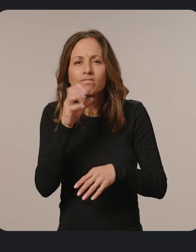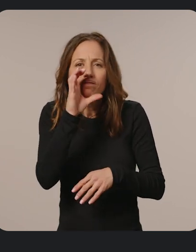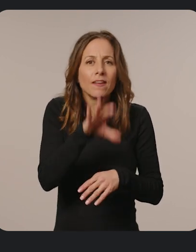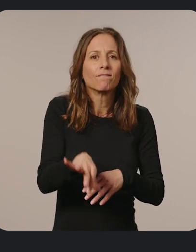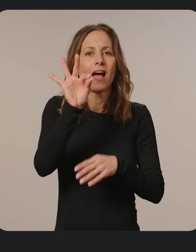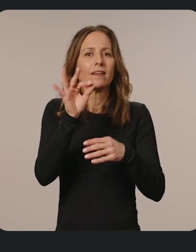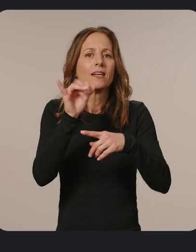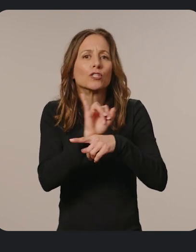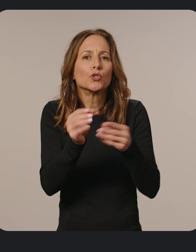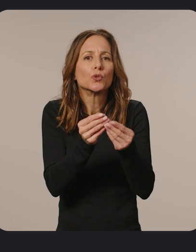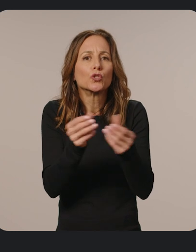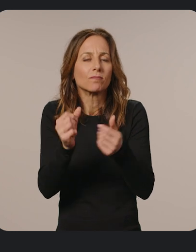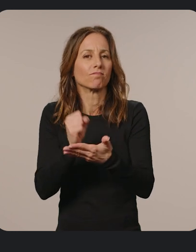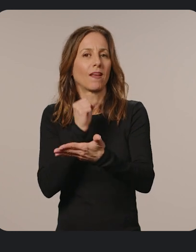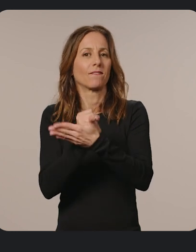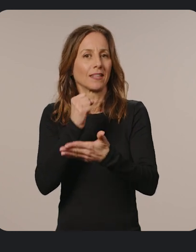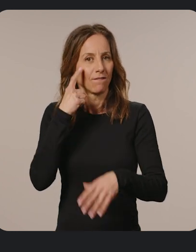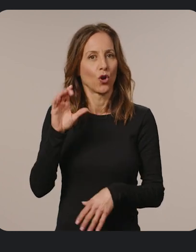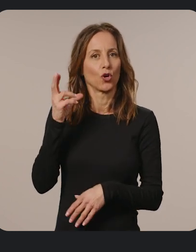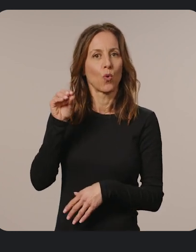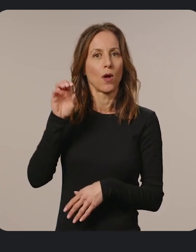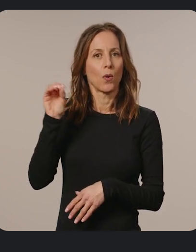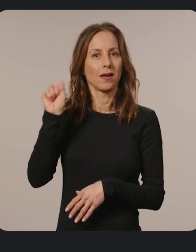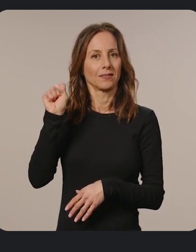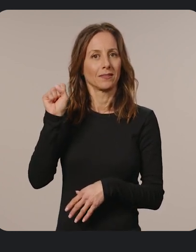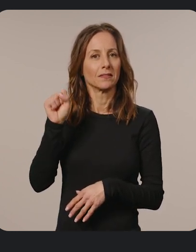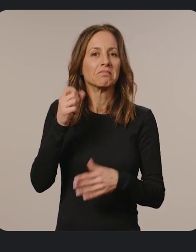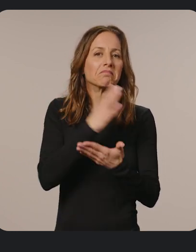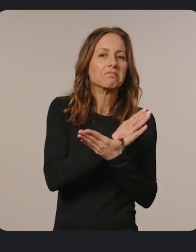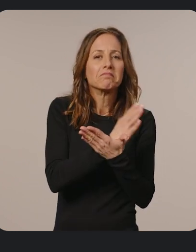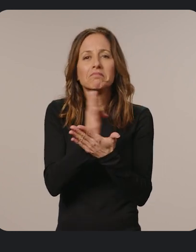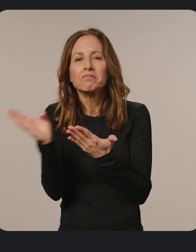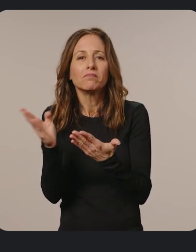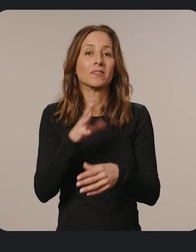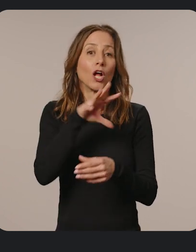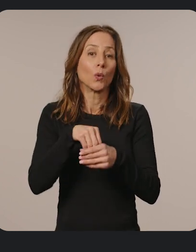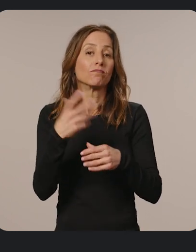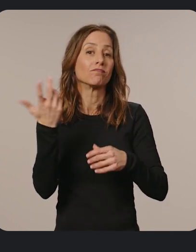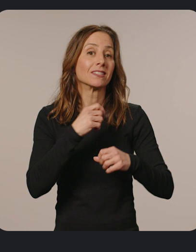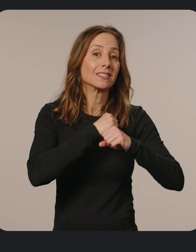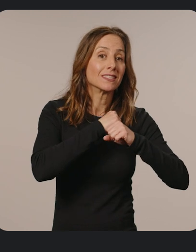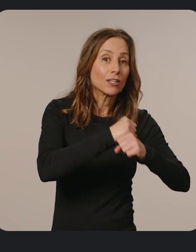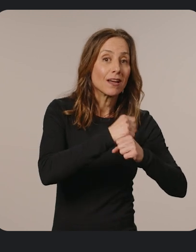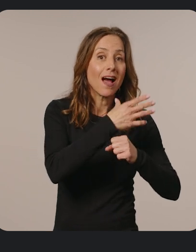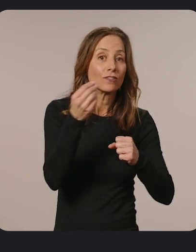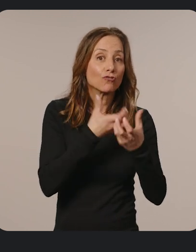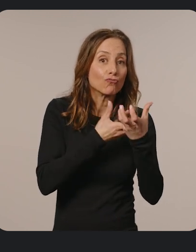enterprises find industry solutions validated for Chrome OS across a variety of tracks, including